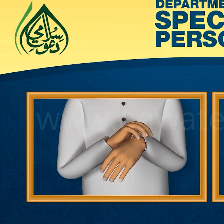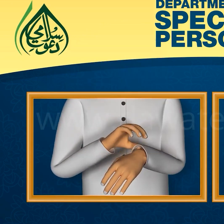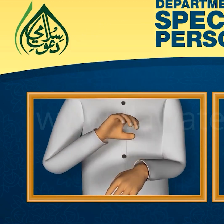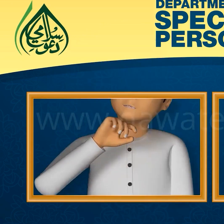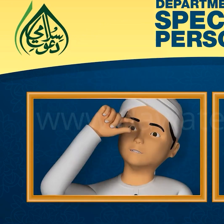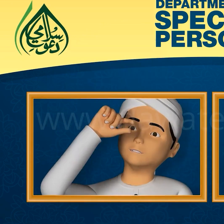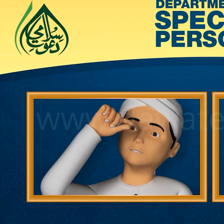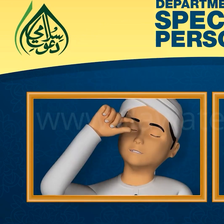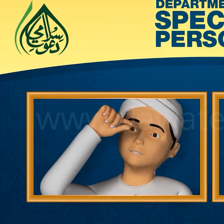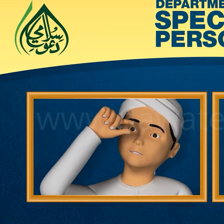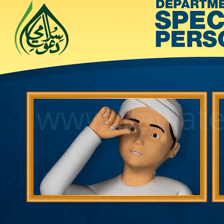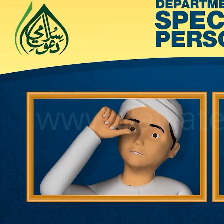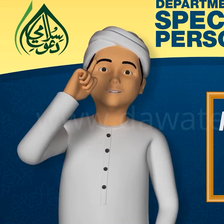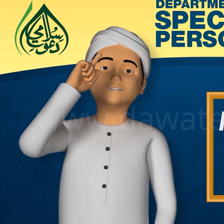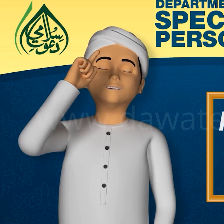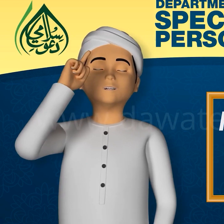Aankh ho ki dhuai,